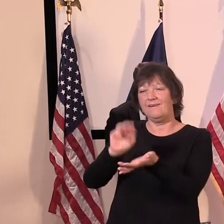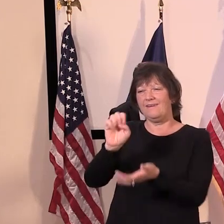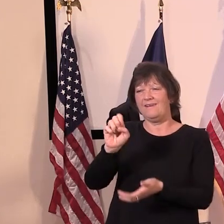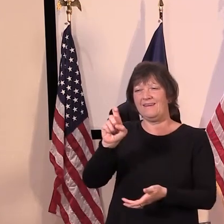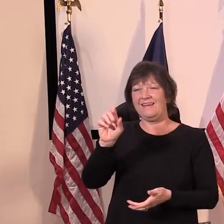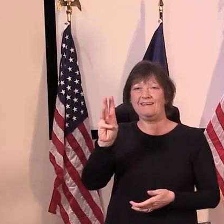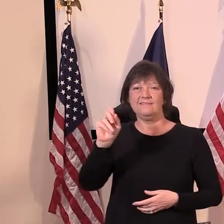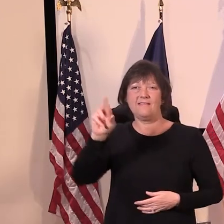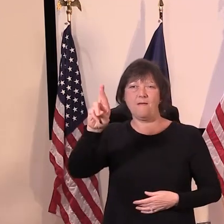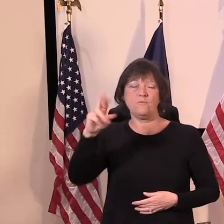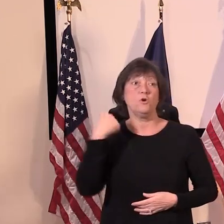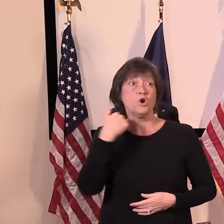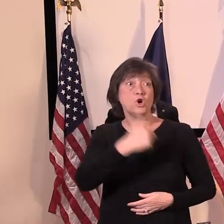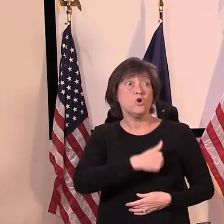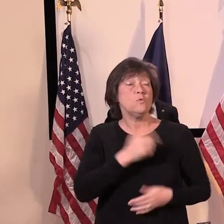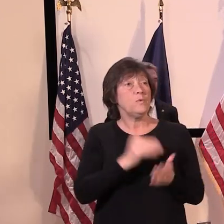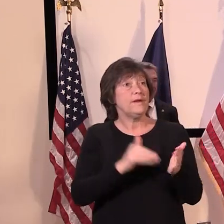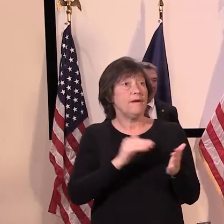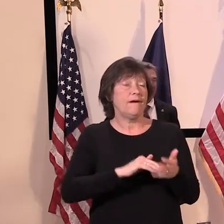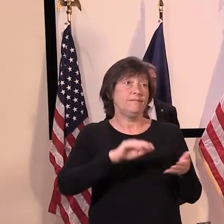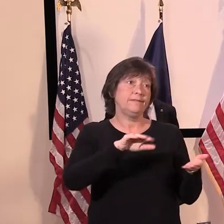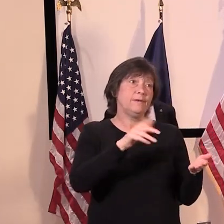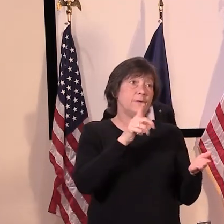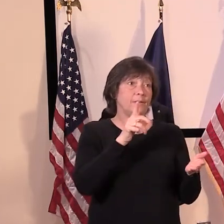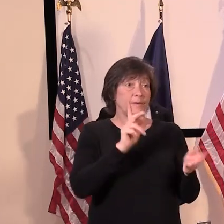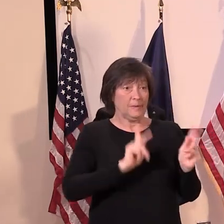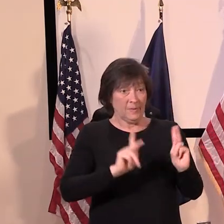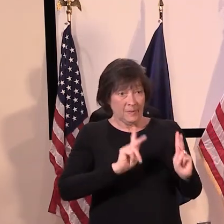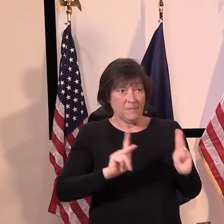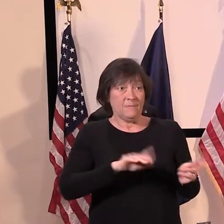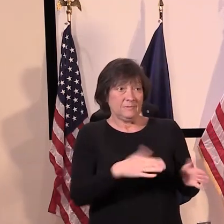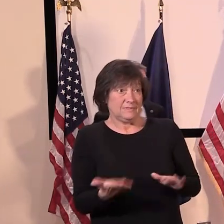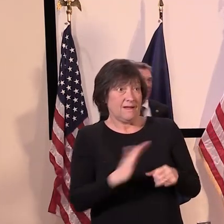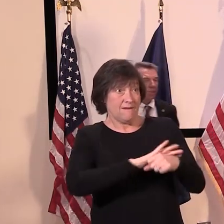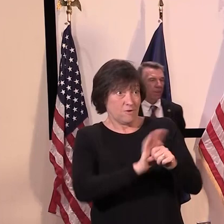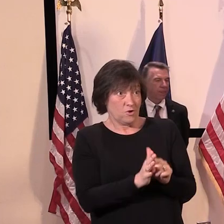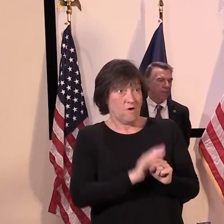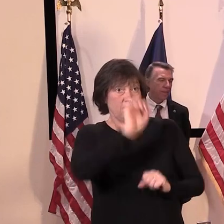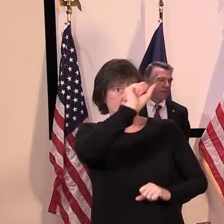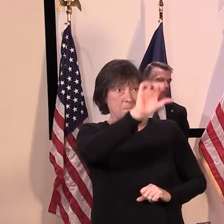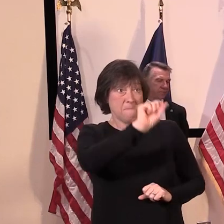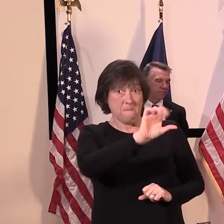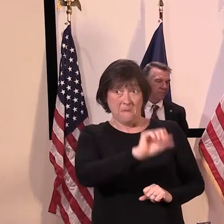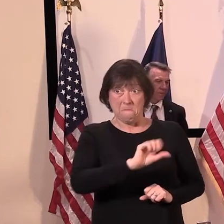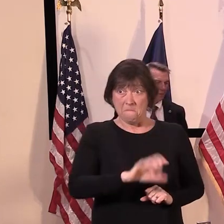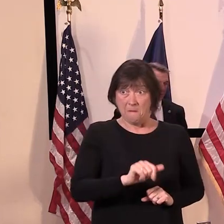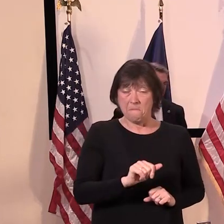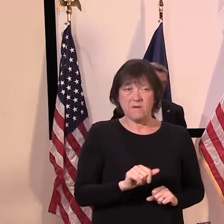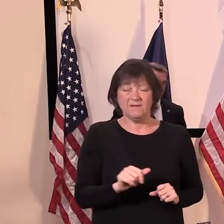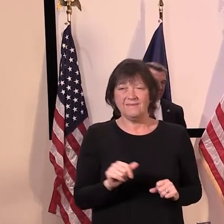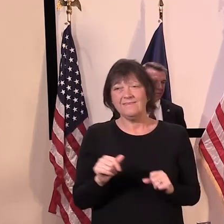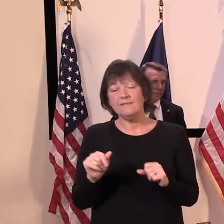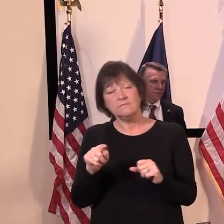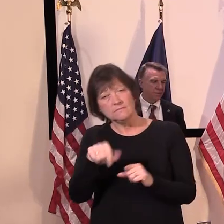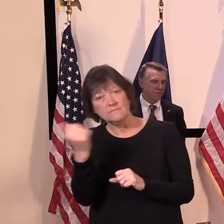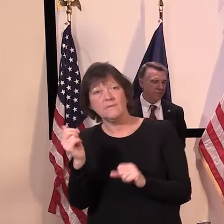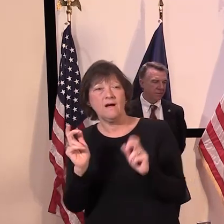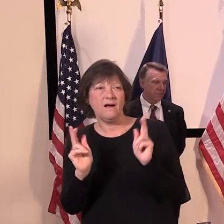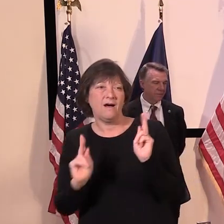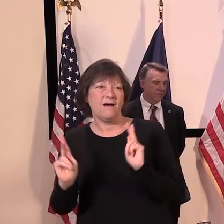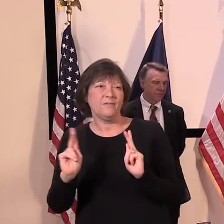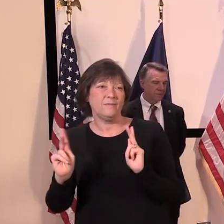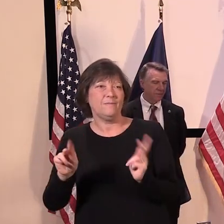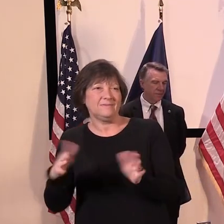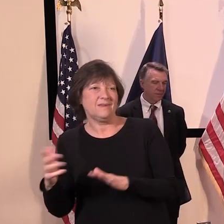recite to you the deaths that came as a result of COVID, but that's not the only thing people are dying from. And